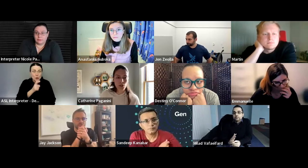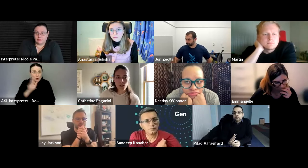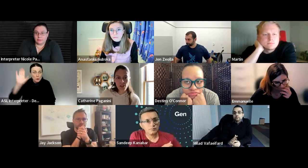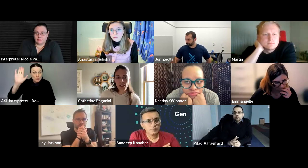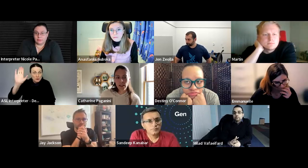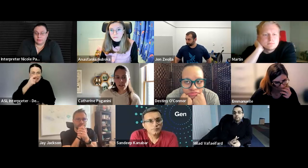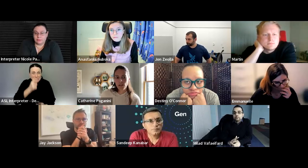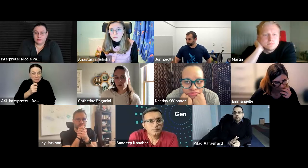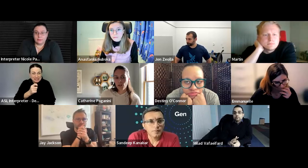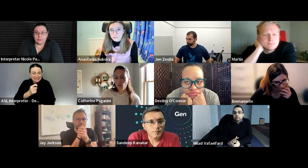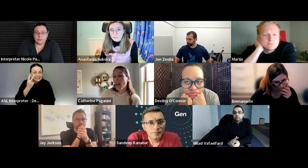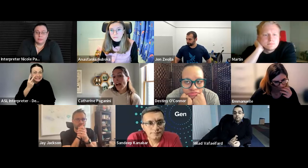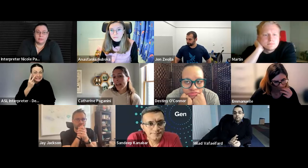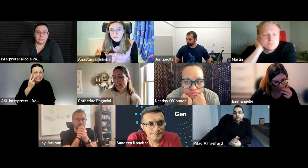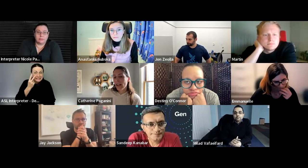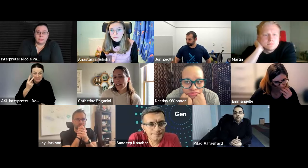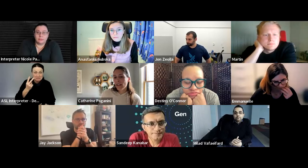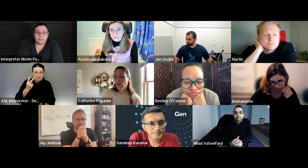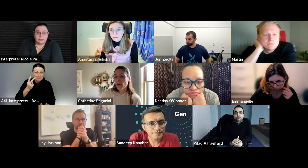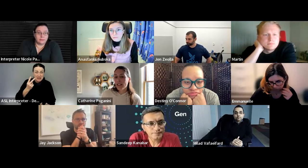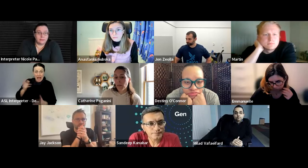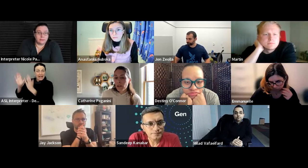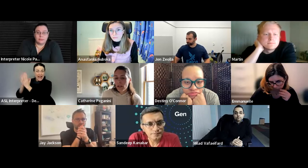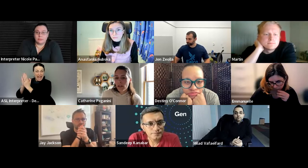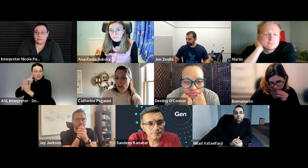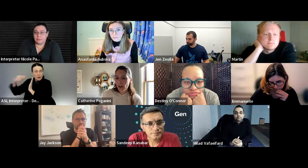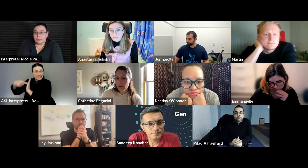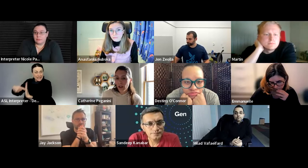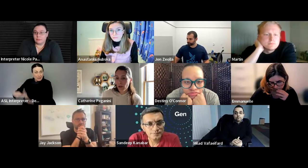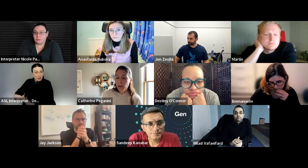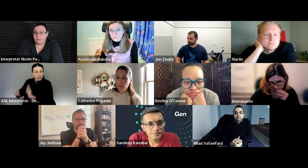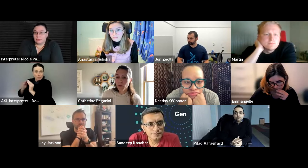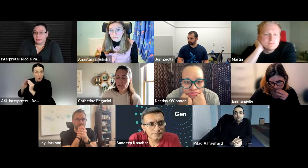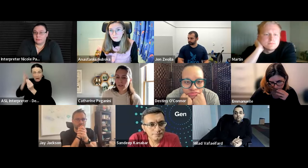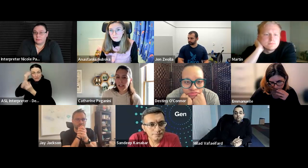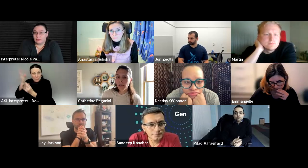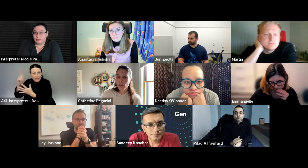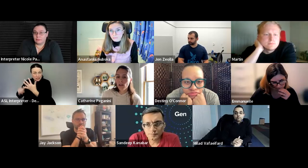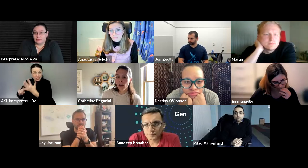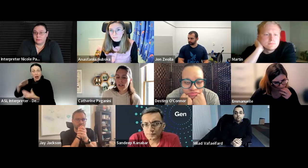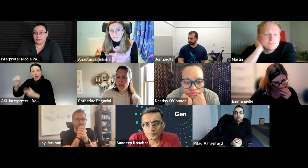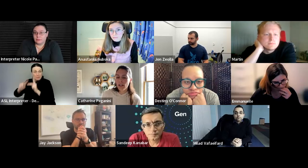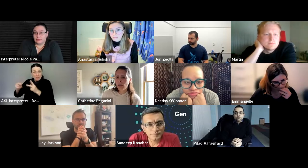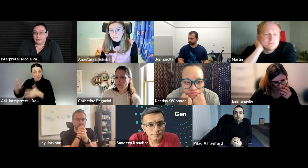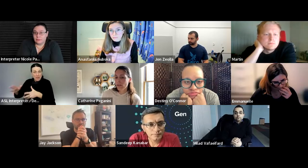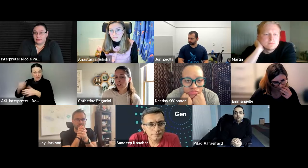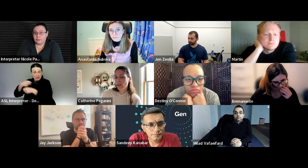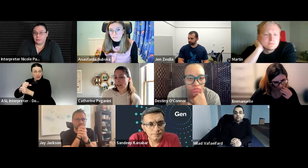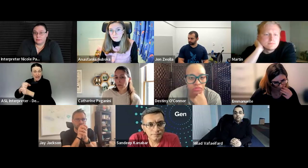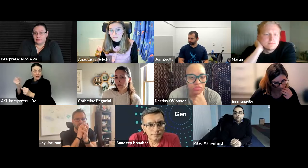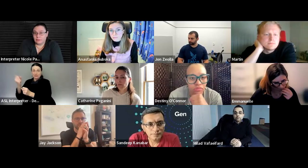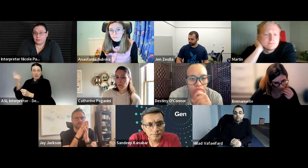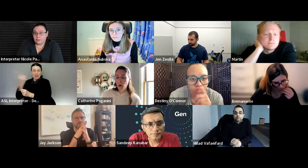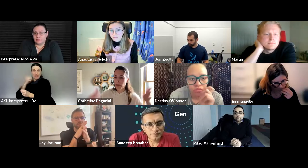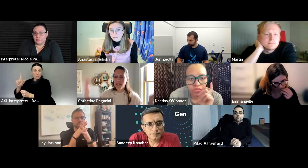it's it's good to see that there is someone i can ask them for examples of other people who have created content for linux